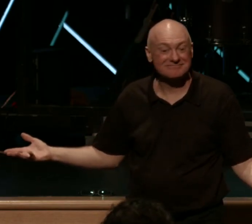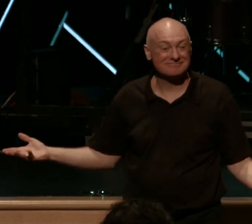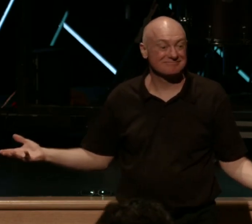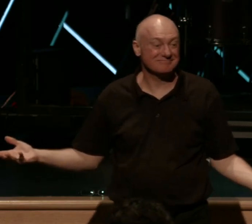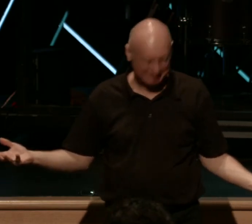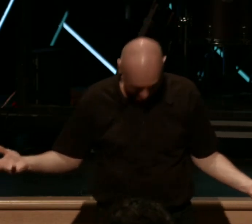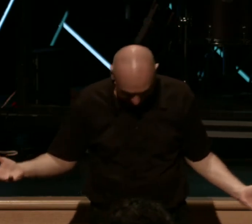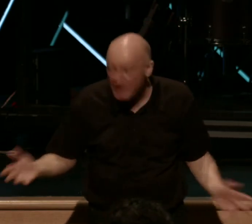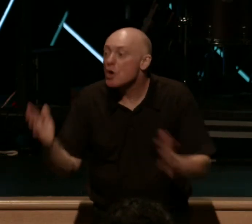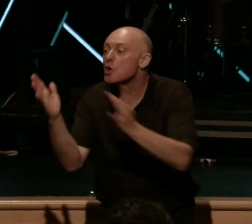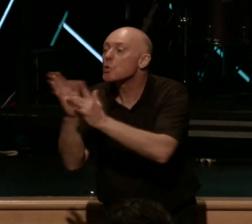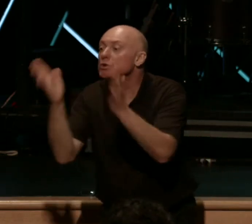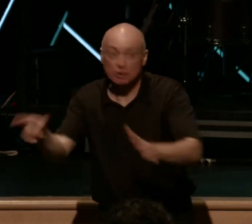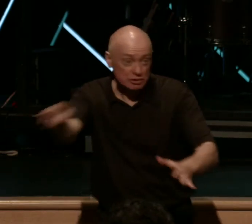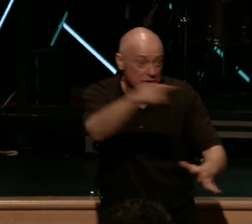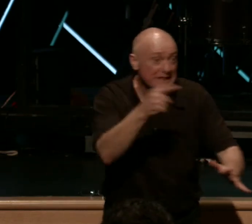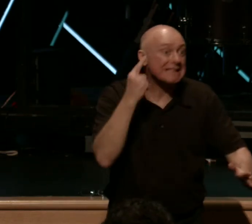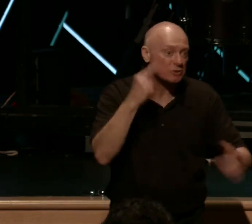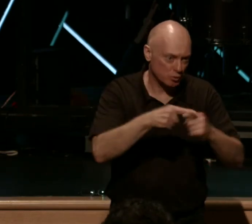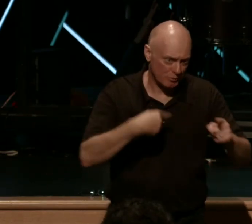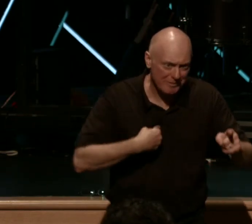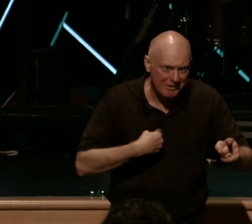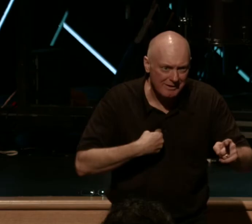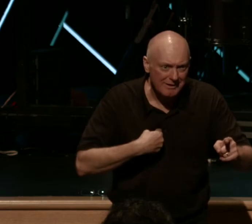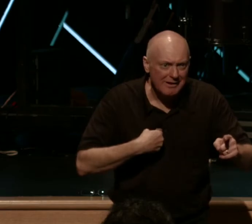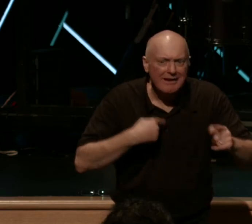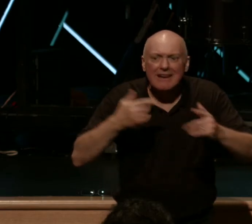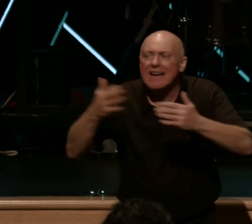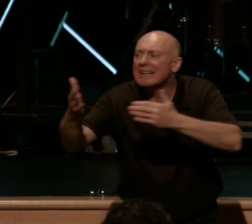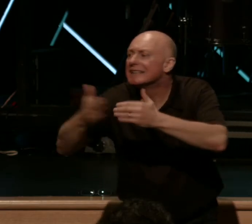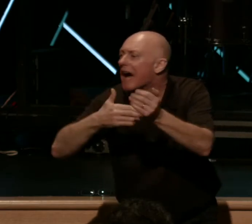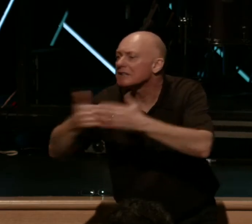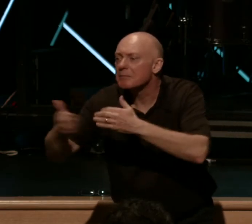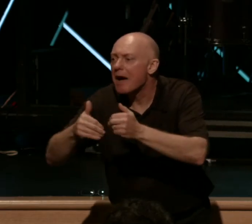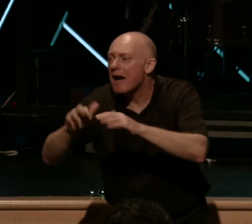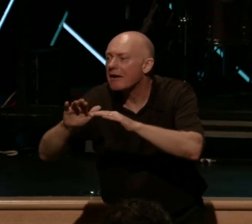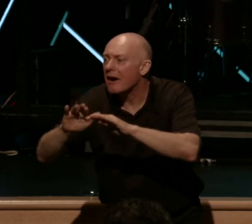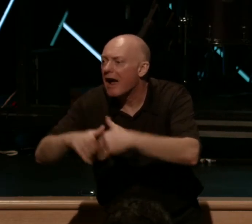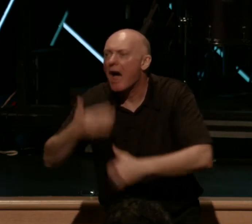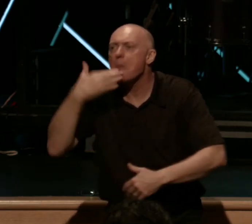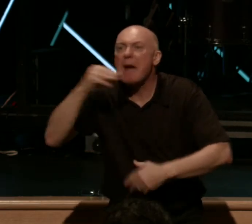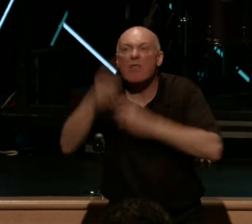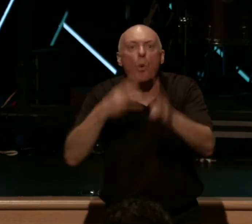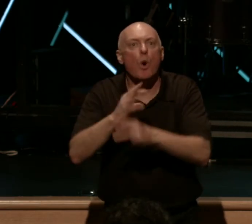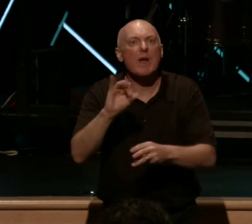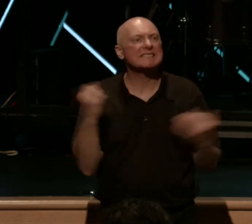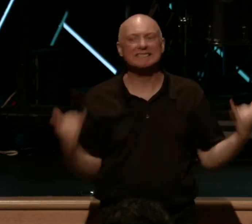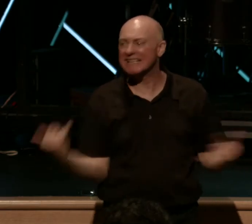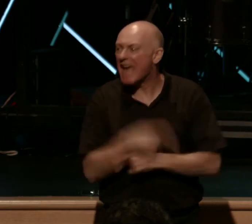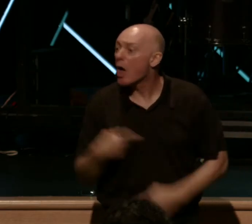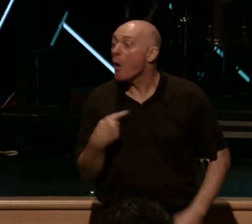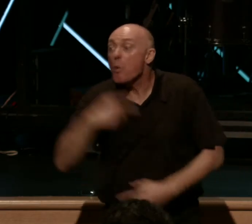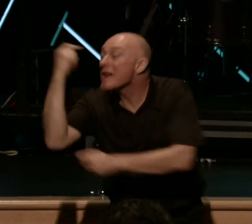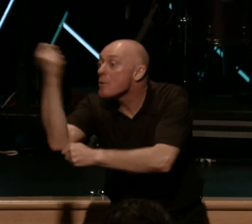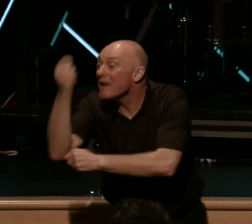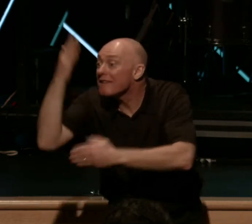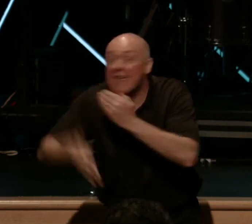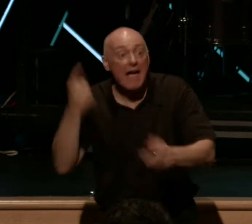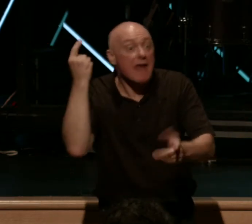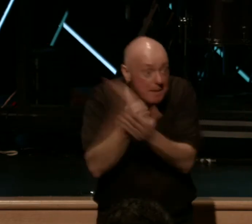Christian, listen to me. It doesn't matter how bleak the world looks today. We win in the end. Amen? Aren't